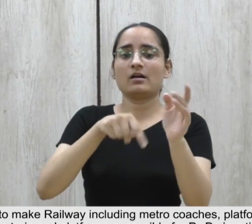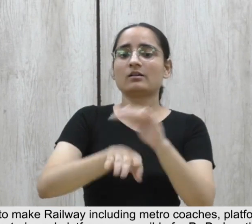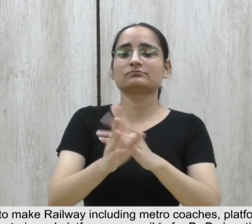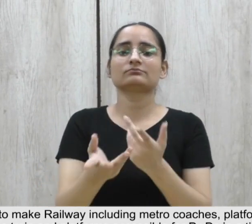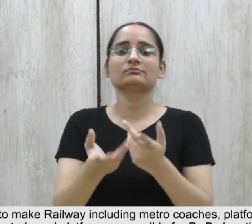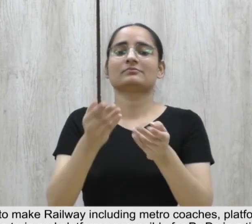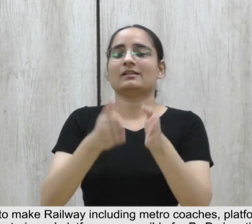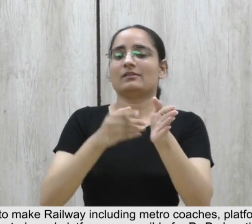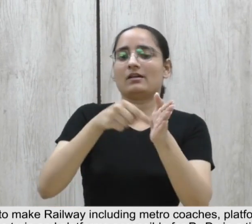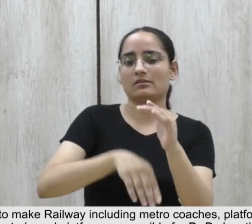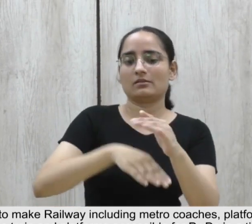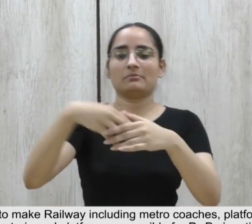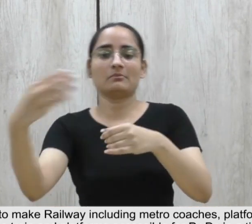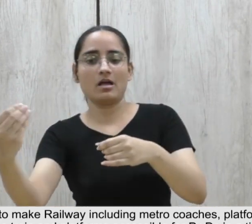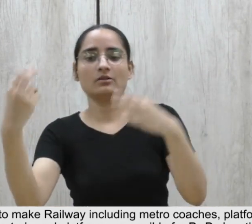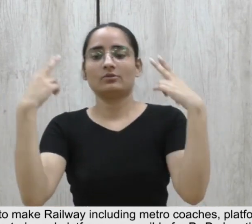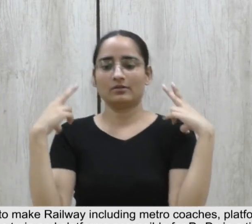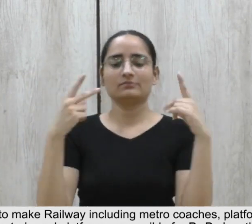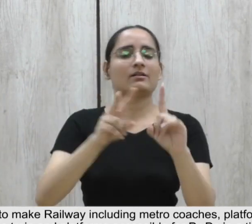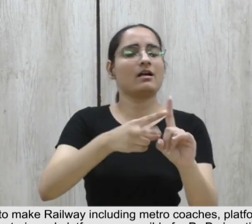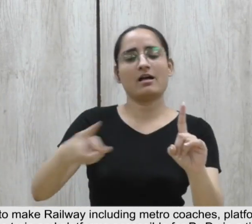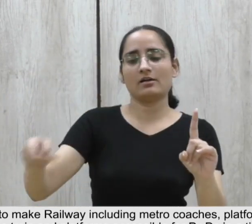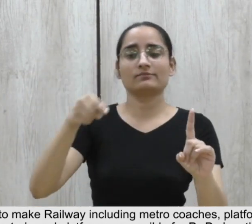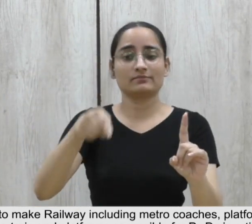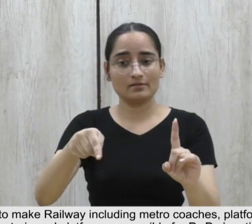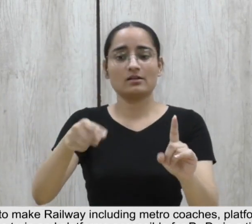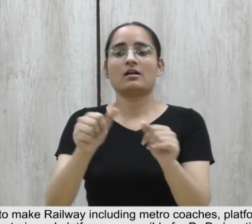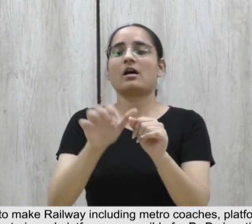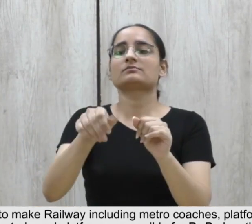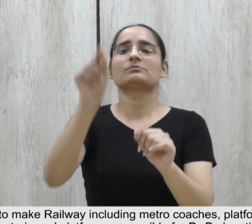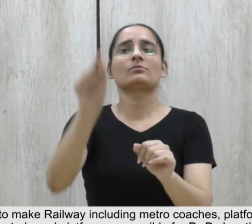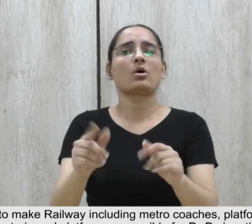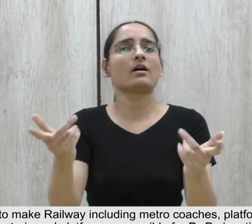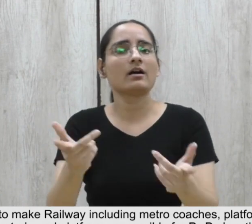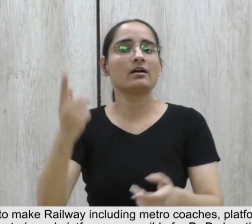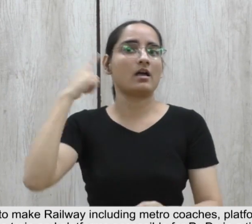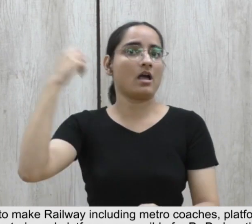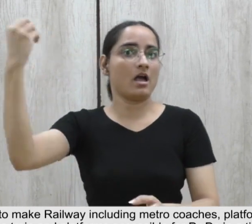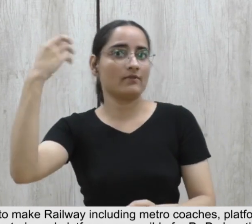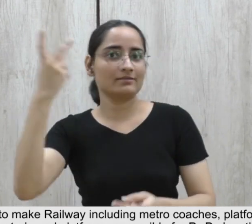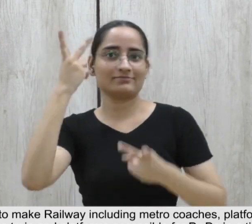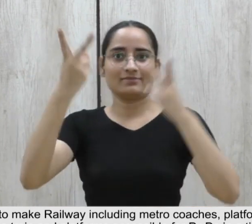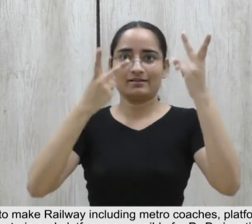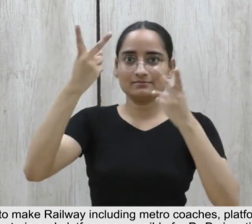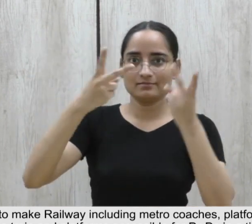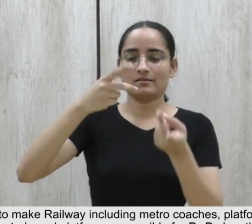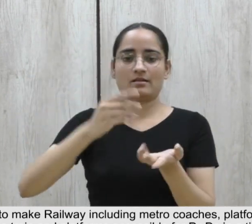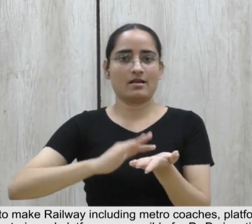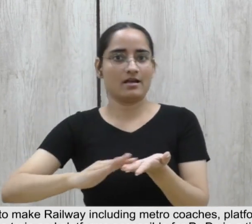coaches, platforms and services services being offered inside the